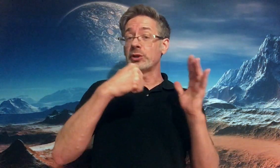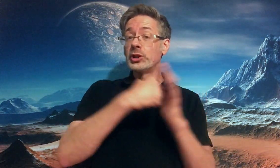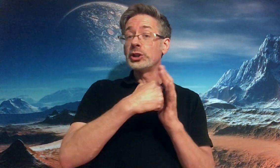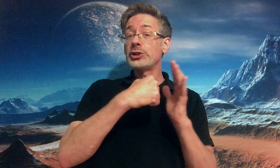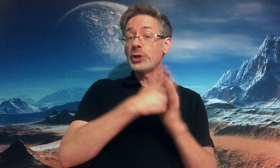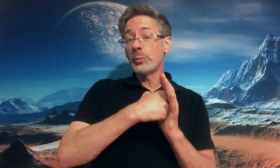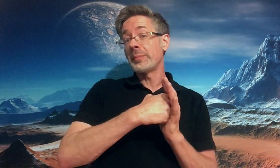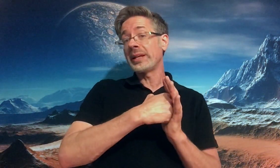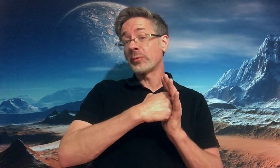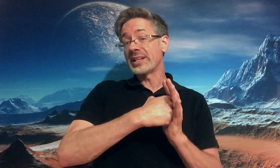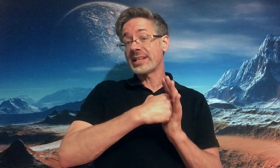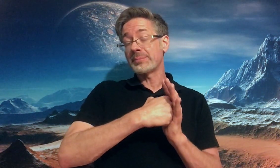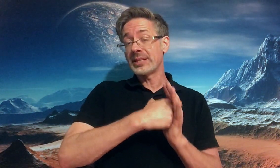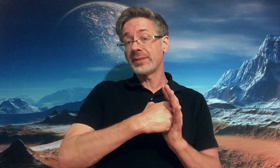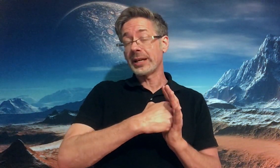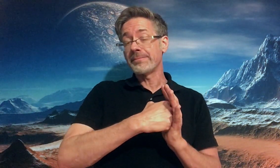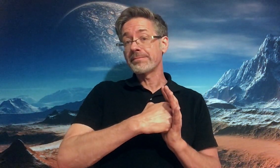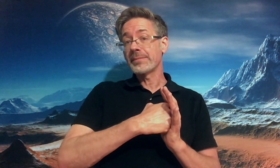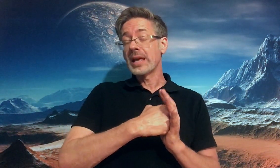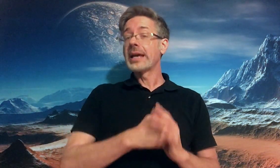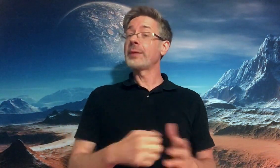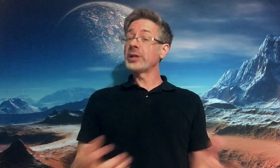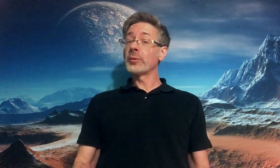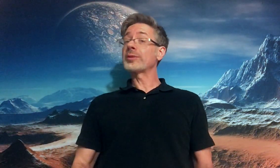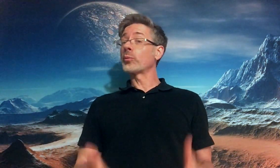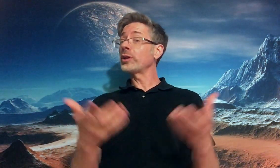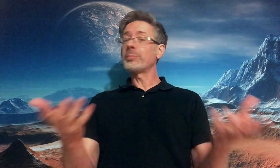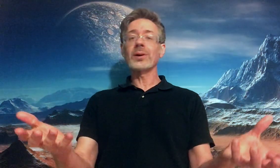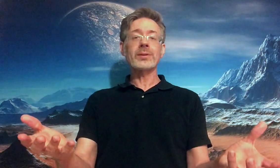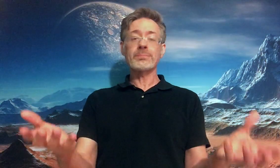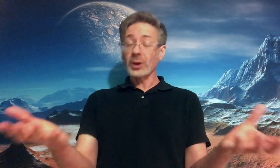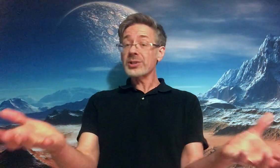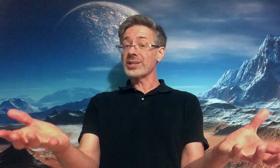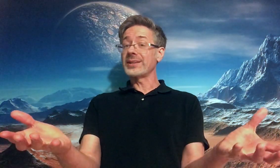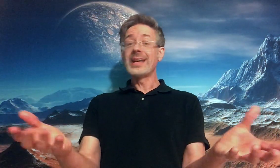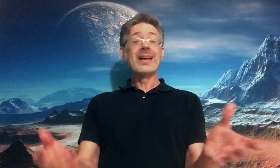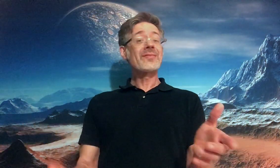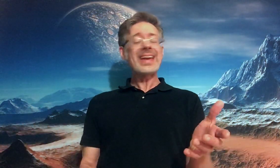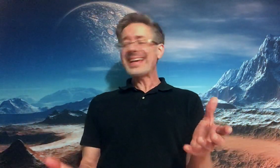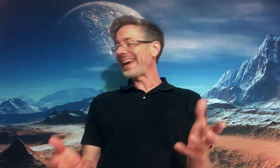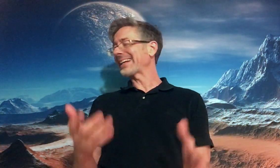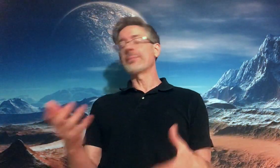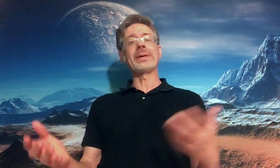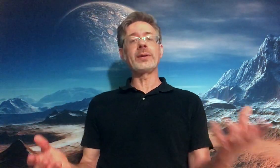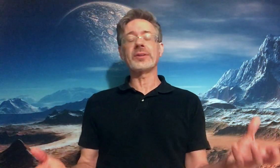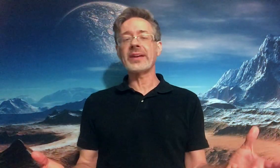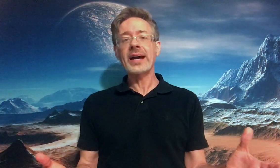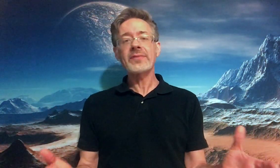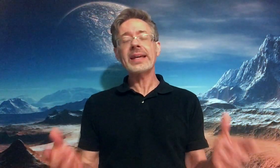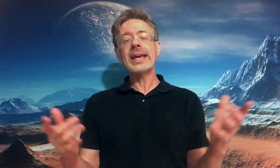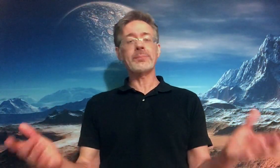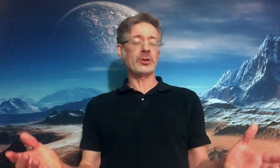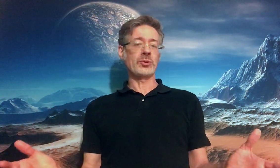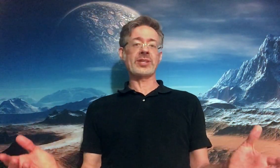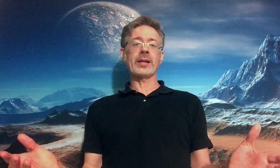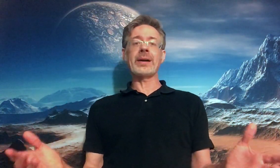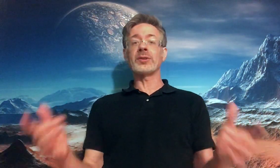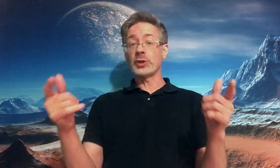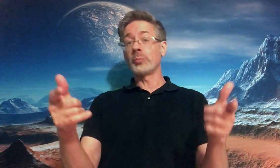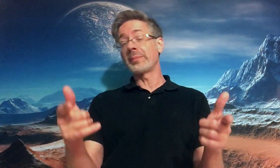good dopamine receptivity. And when you're with a real person, they can't compete with that. They can't produce that amount of dopamine